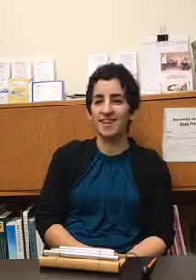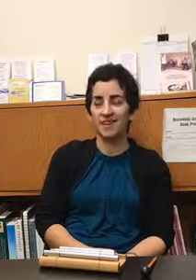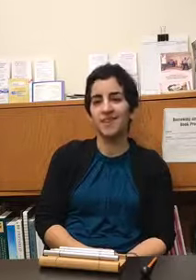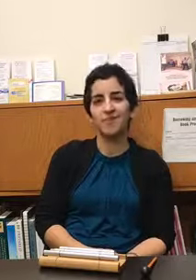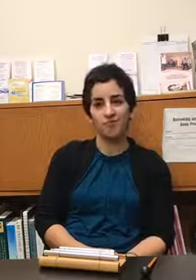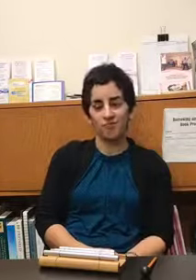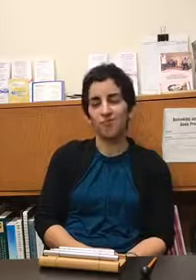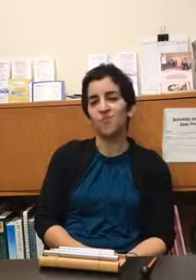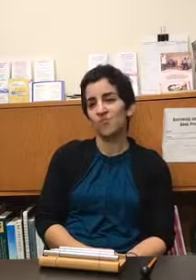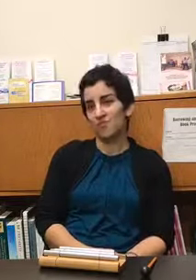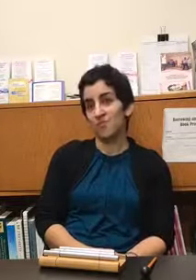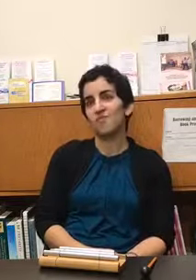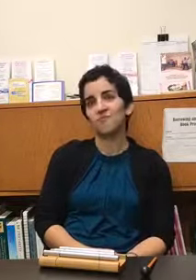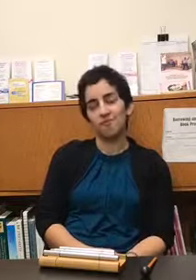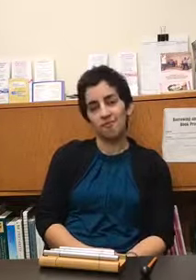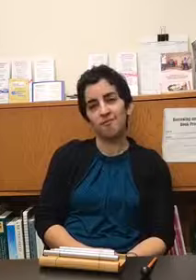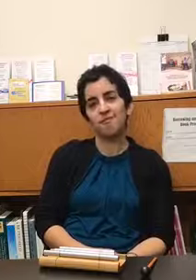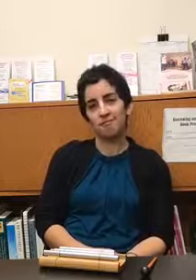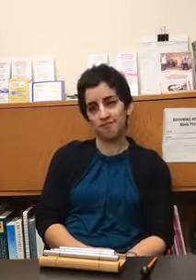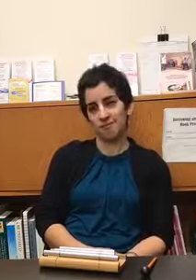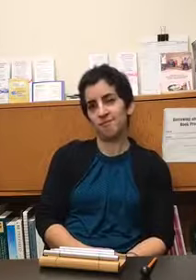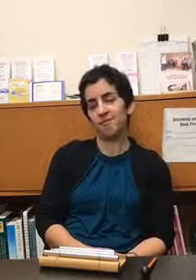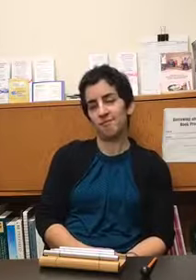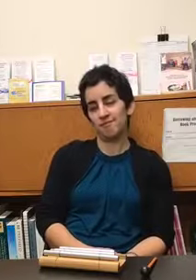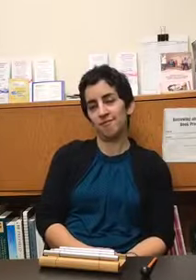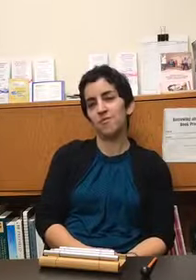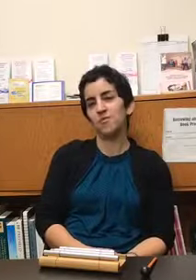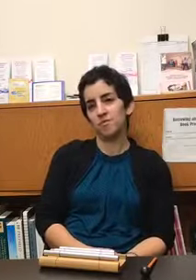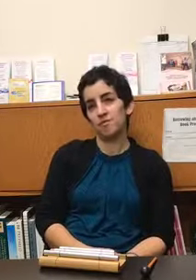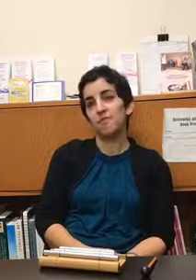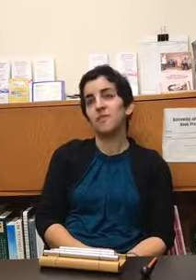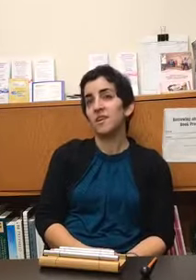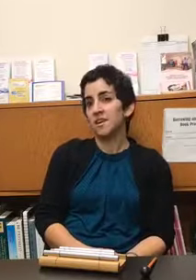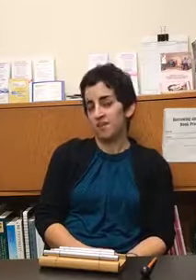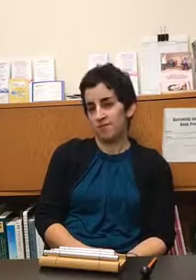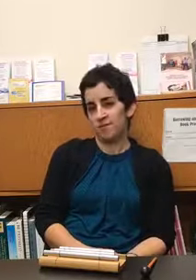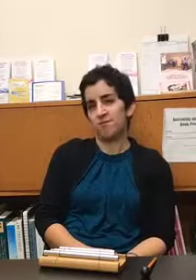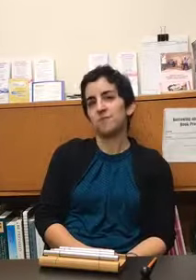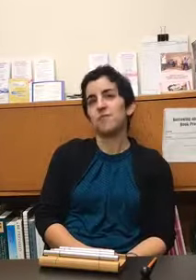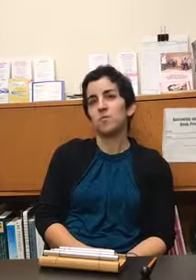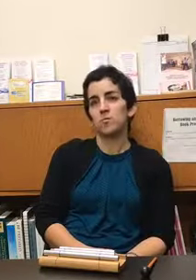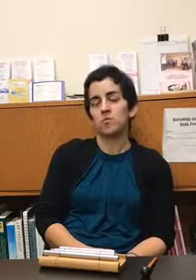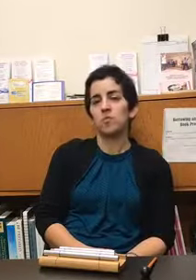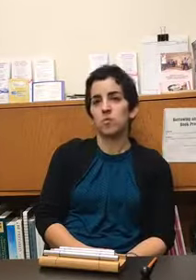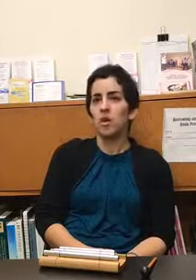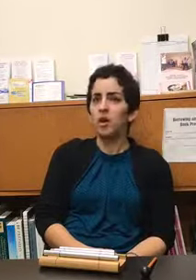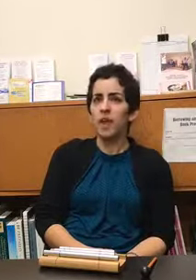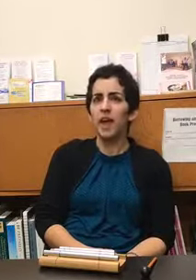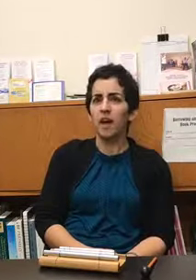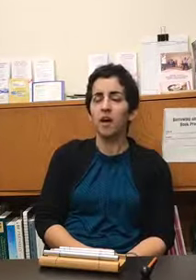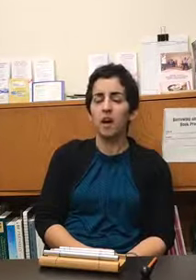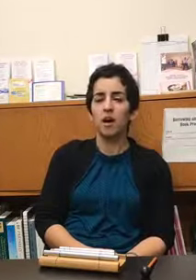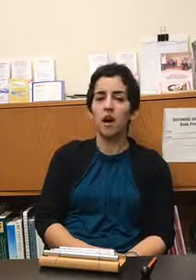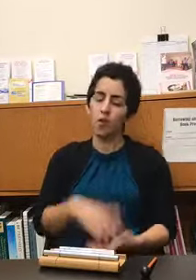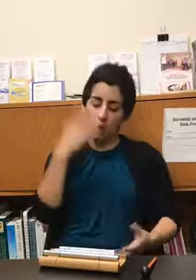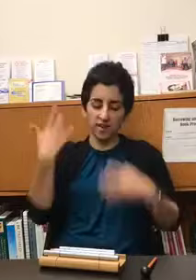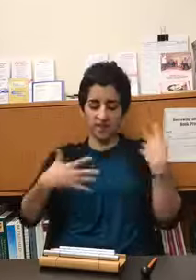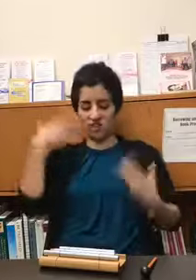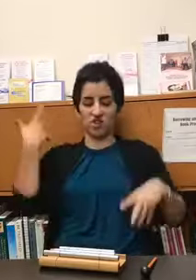feel you i acknowledge you and now release you and it helps people sort of visualize it otherwise it's just